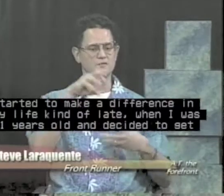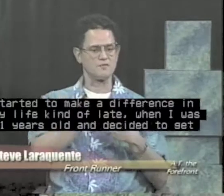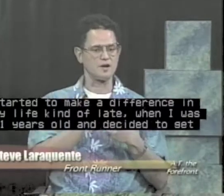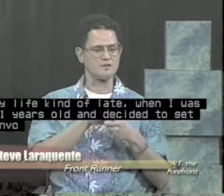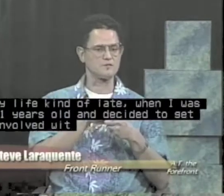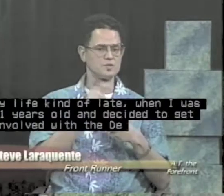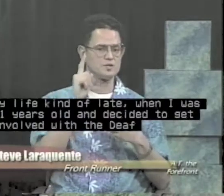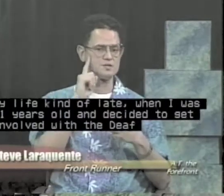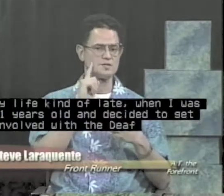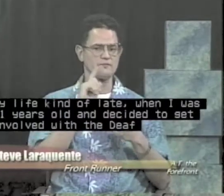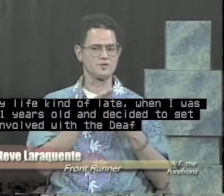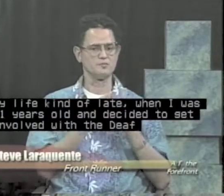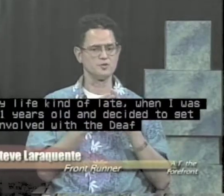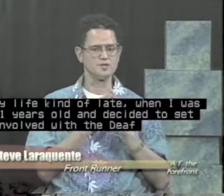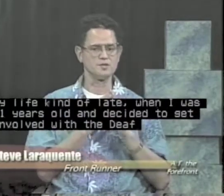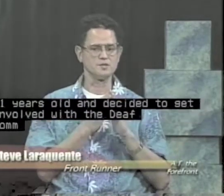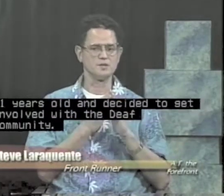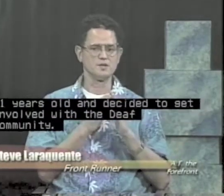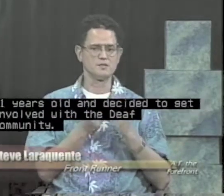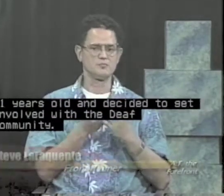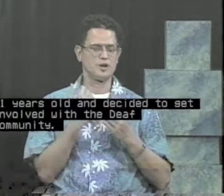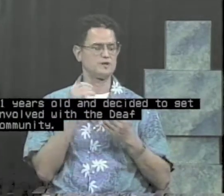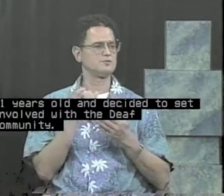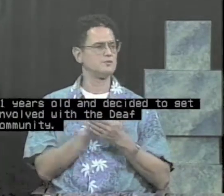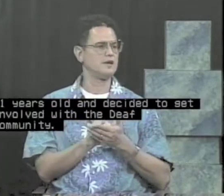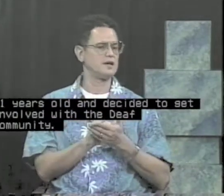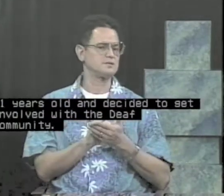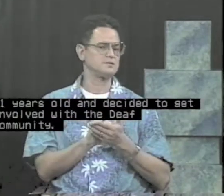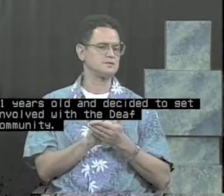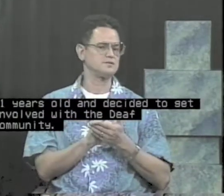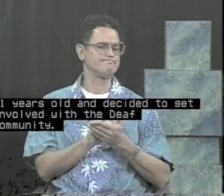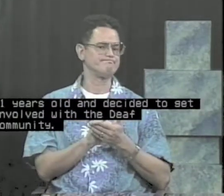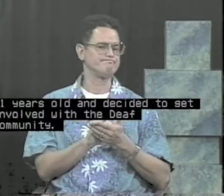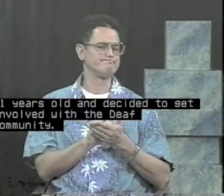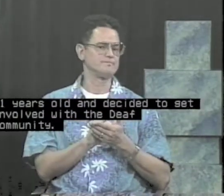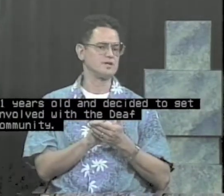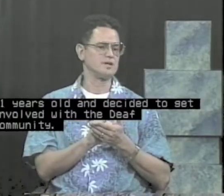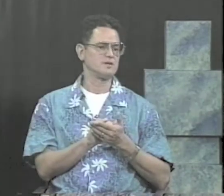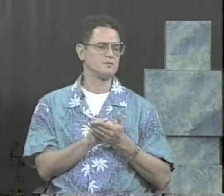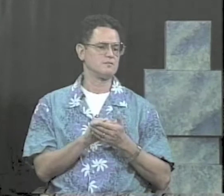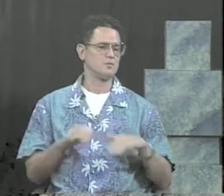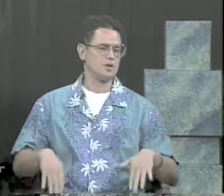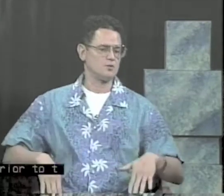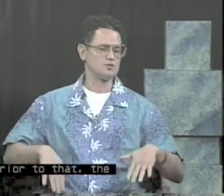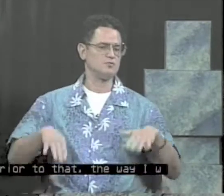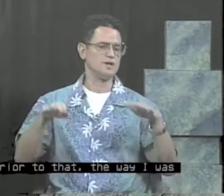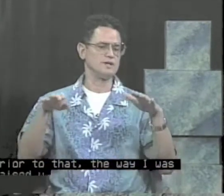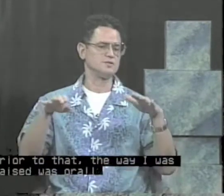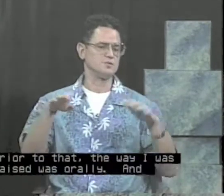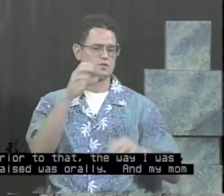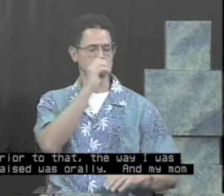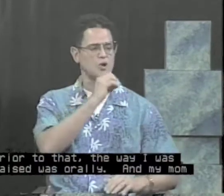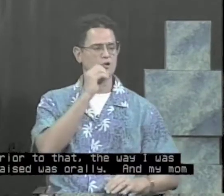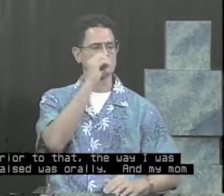involved with the deaf community. Prior to that, the way I was raised was orderly,